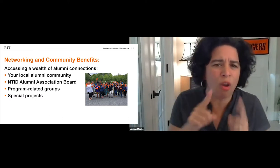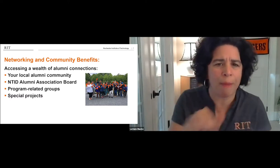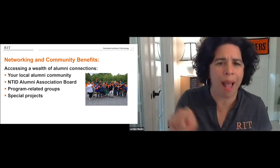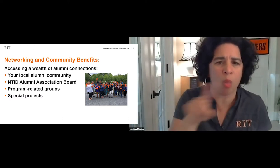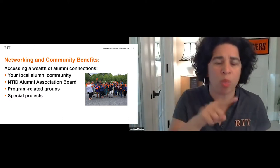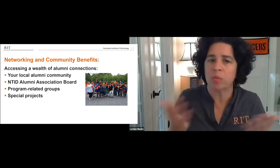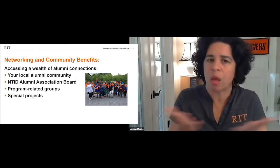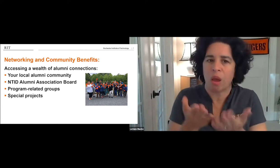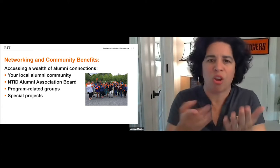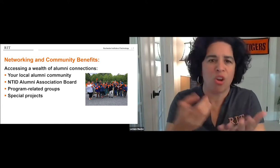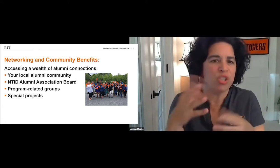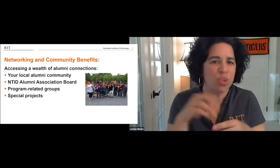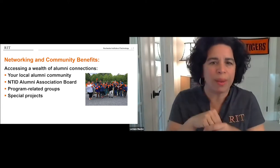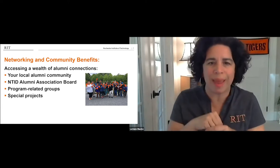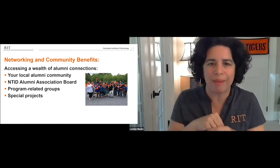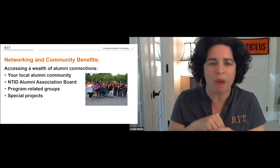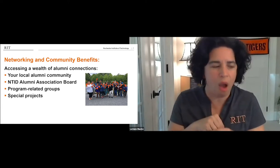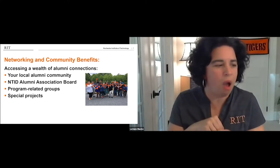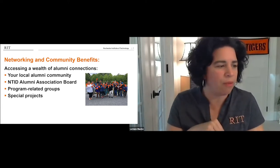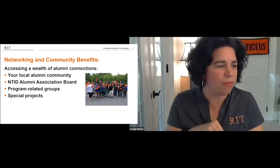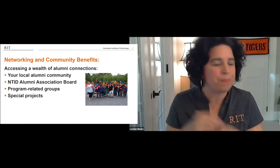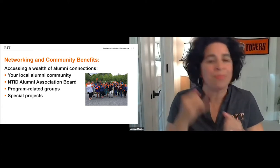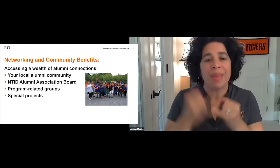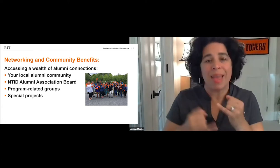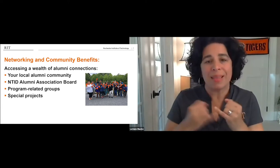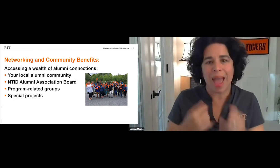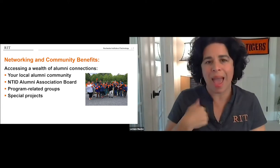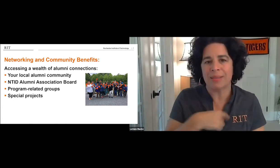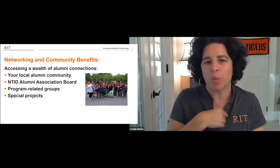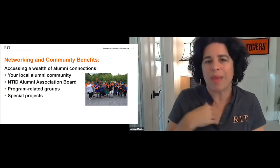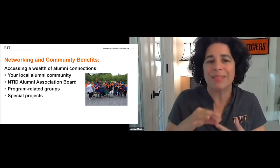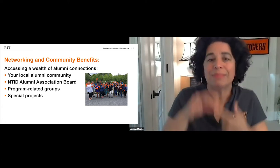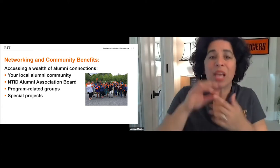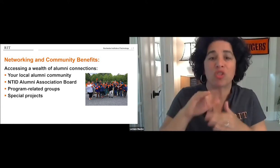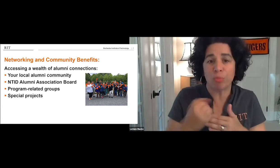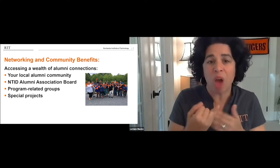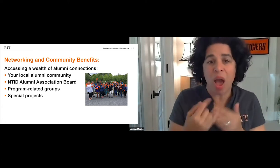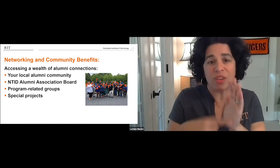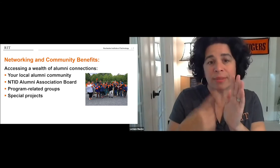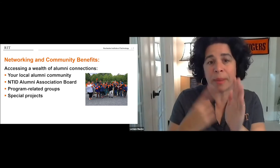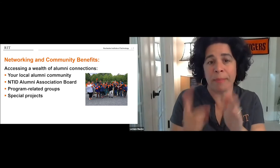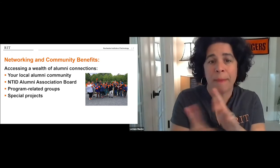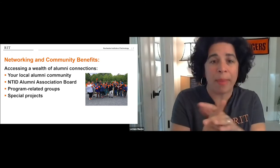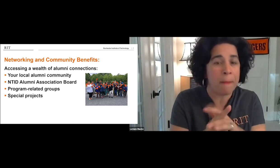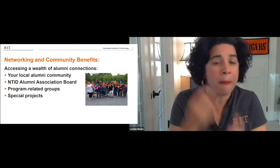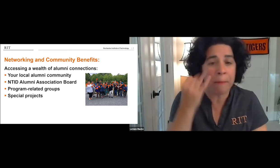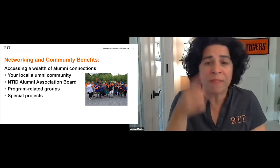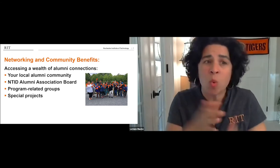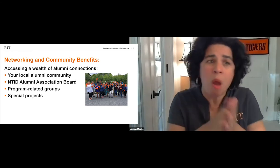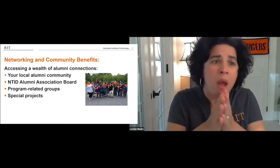advisory groups. You may have heard about them, and if you have, I would encourage you to get involved. Finally, we do